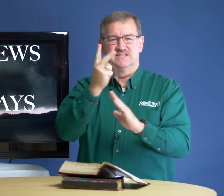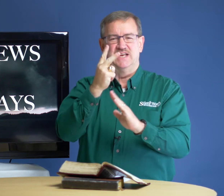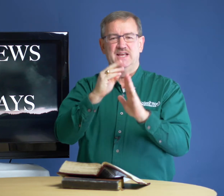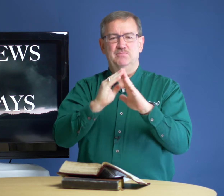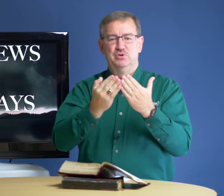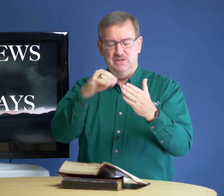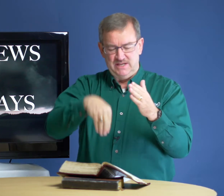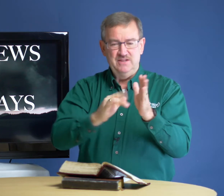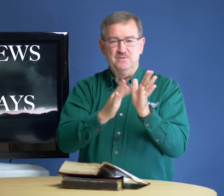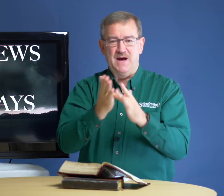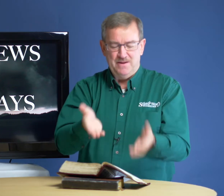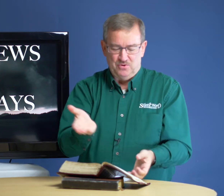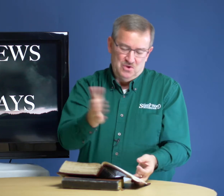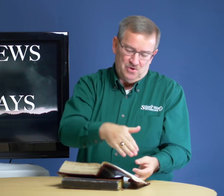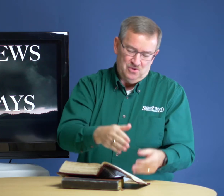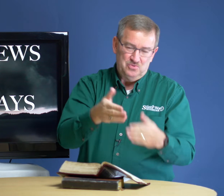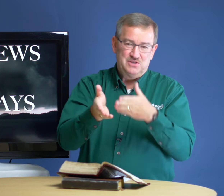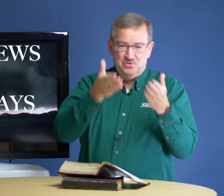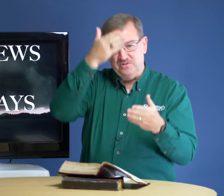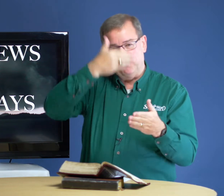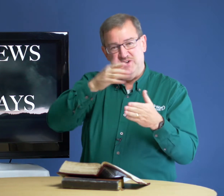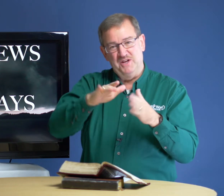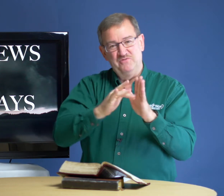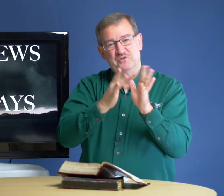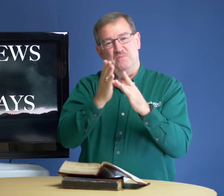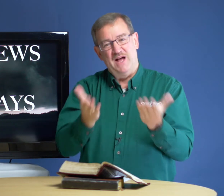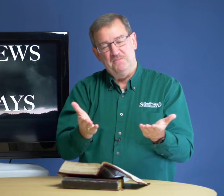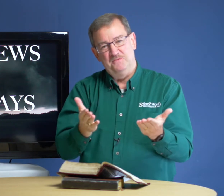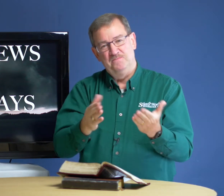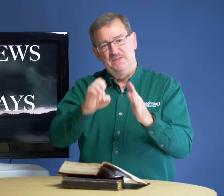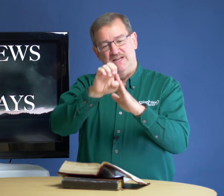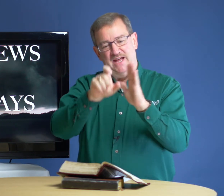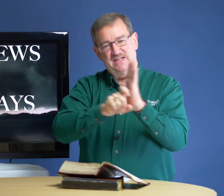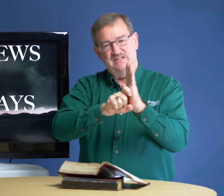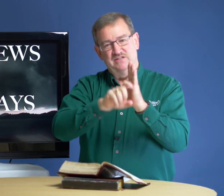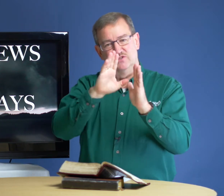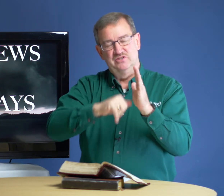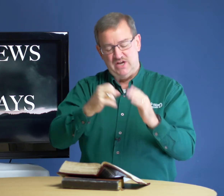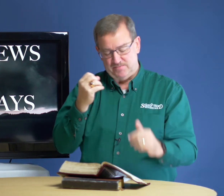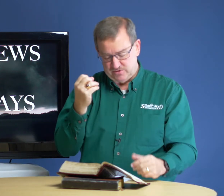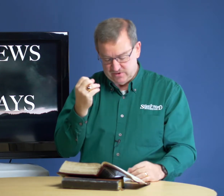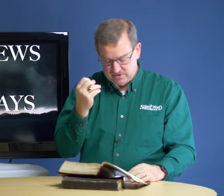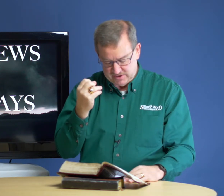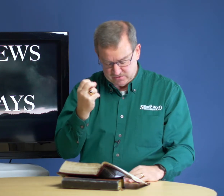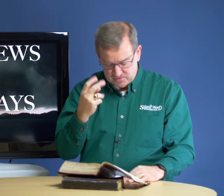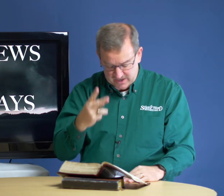second book in the Bible, all the way toward the front of your Bible, Exodus chapter number 12.